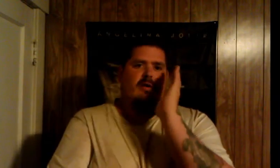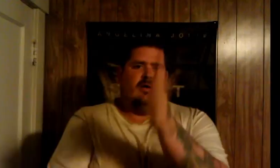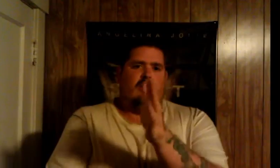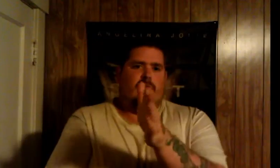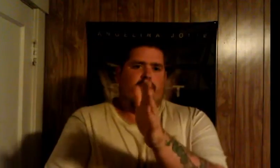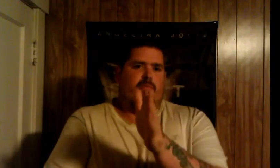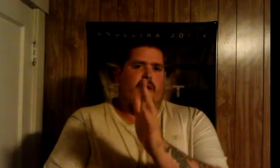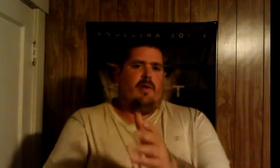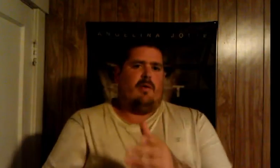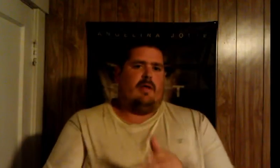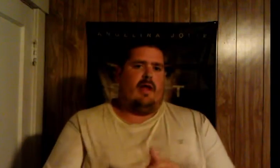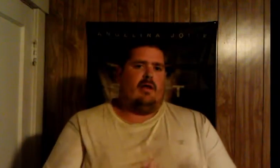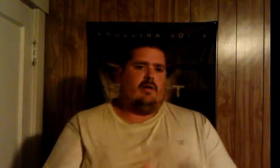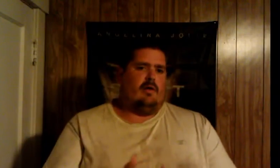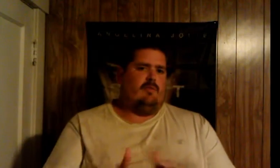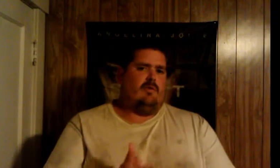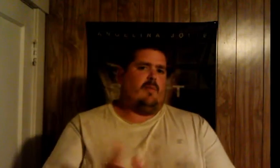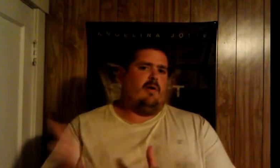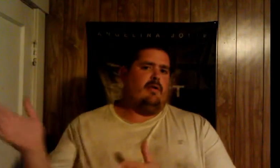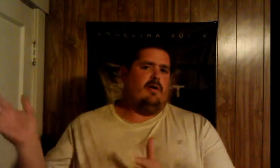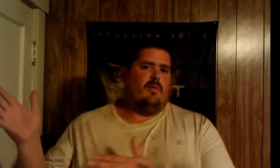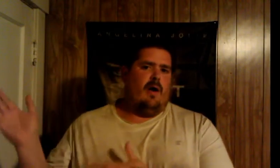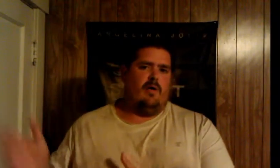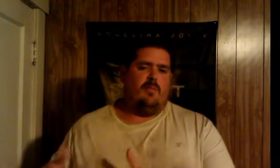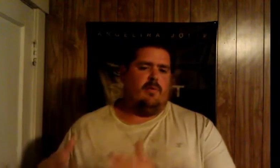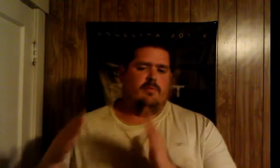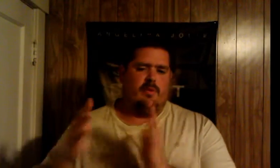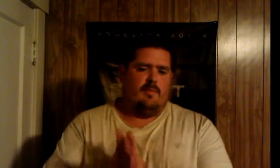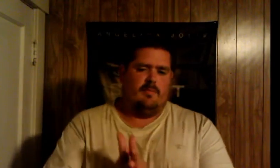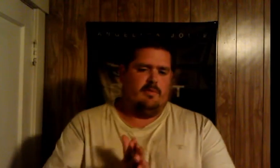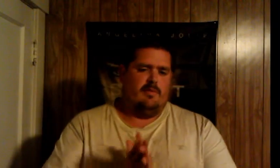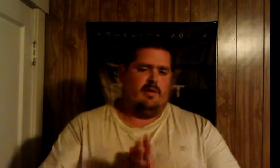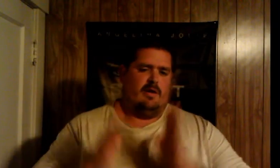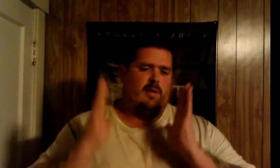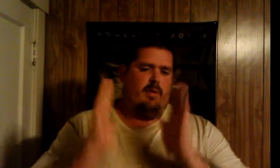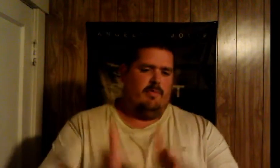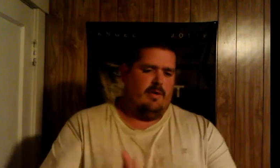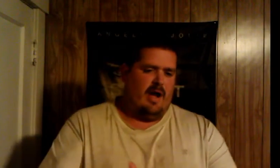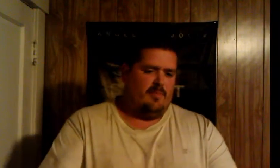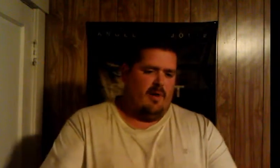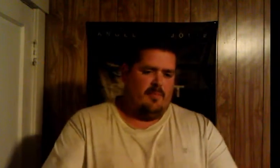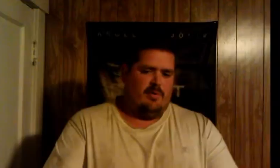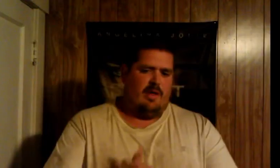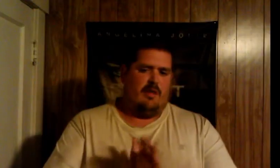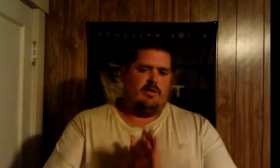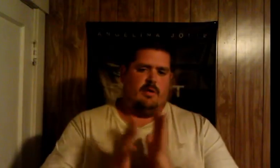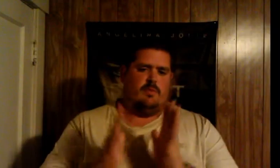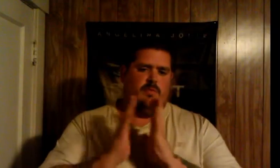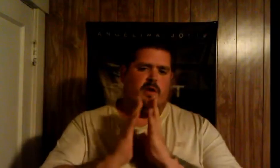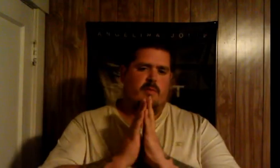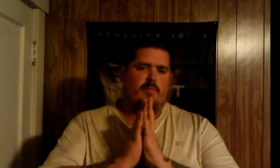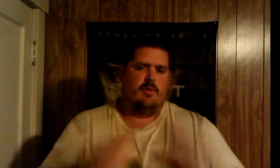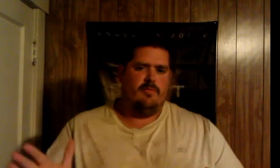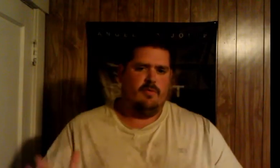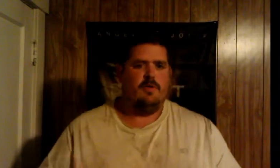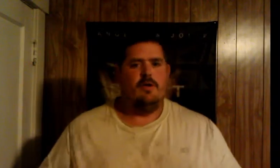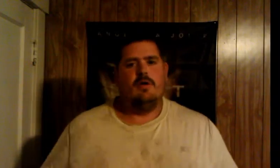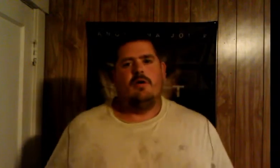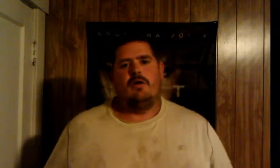and the same thing that you big i already give i must give you props on that fucking of helping out with that you know you know i probably did it a while ago but i'm sorry i'm gonna